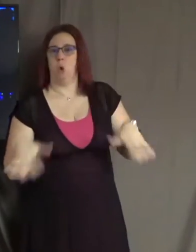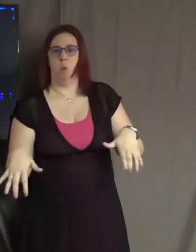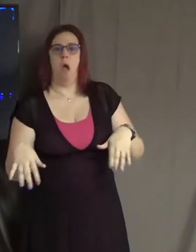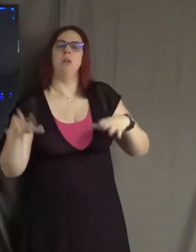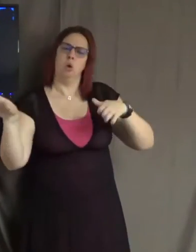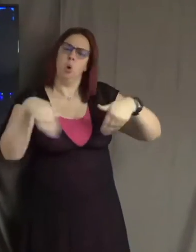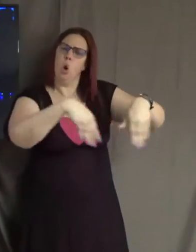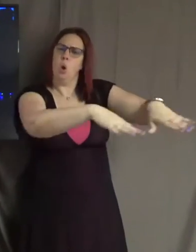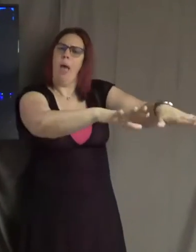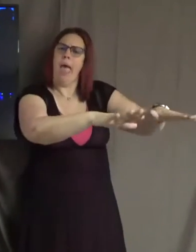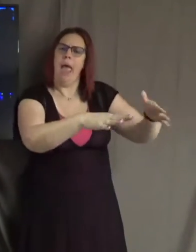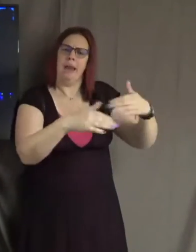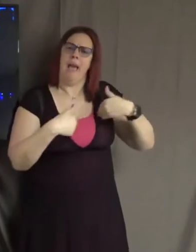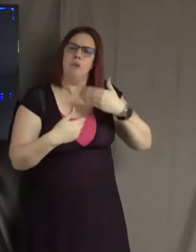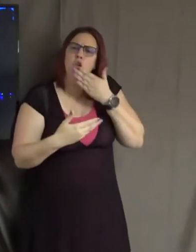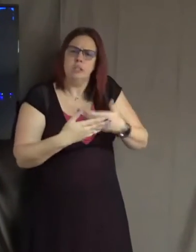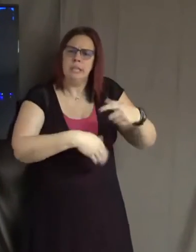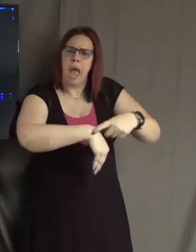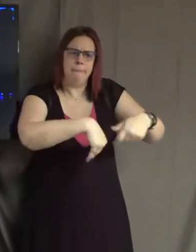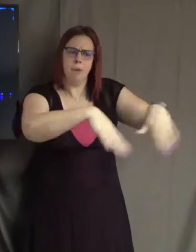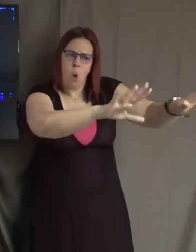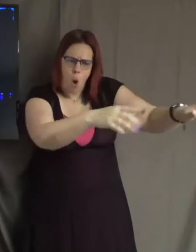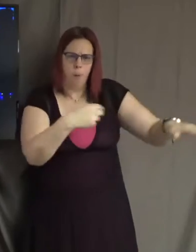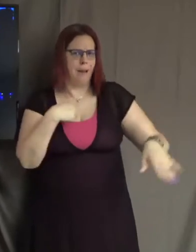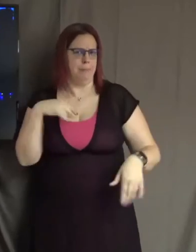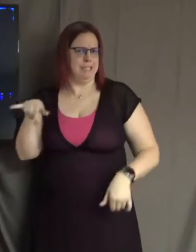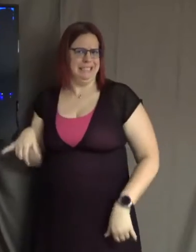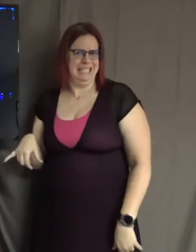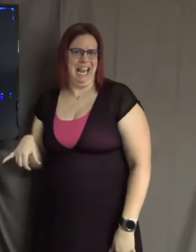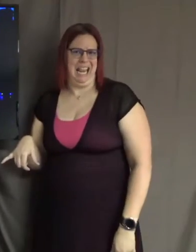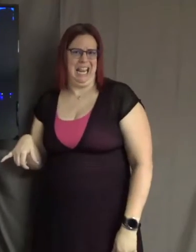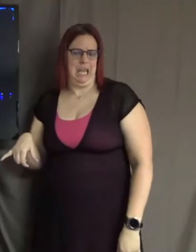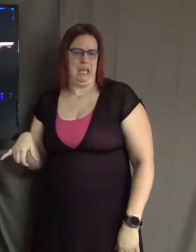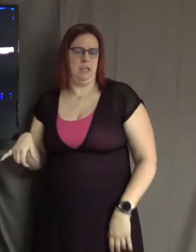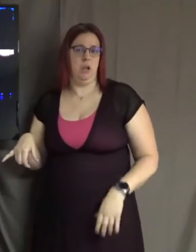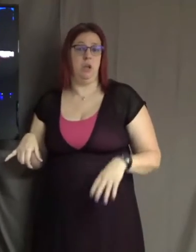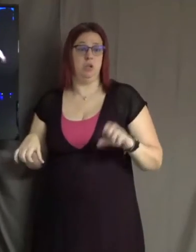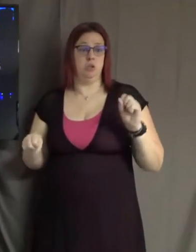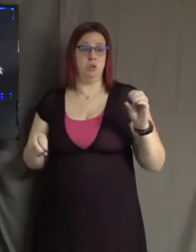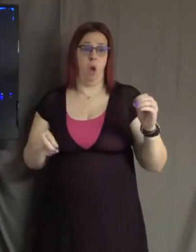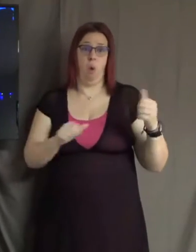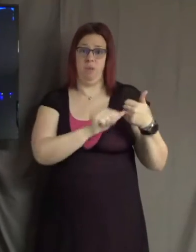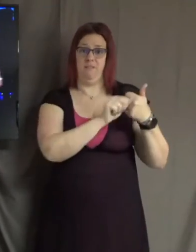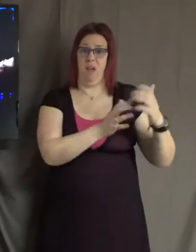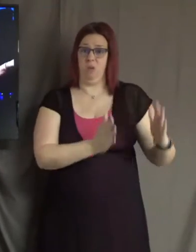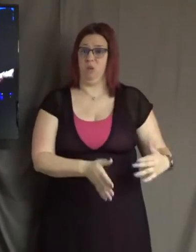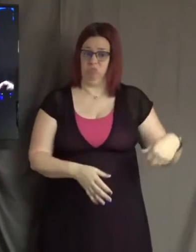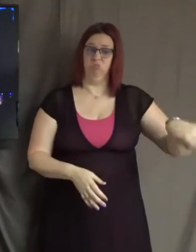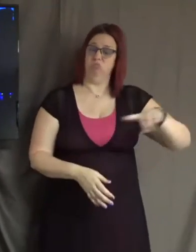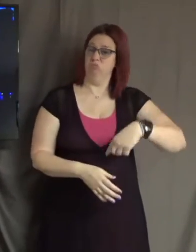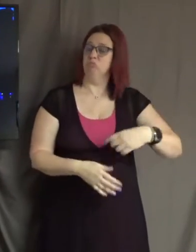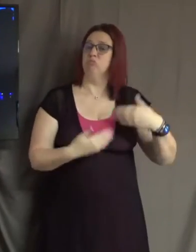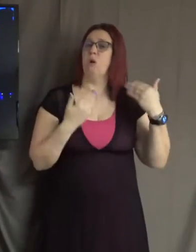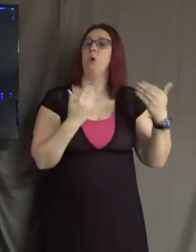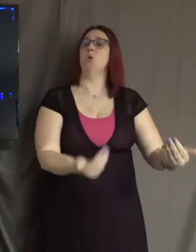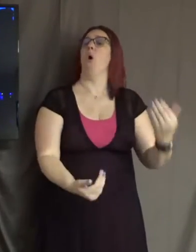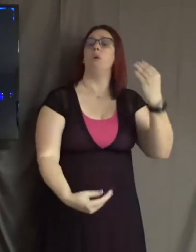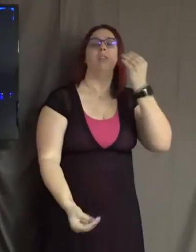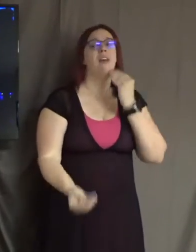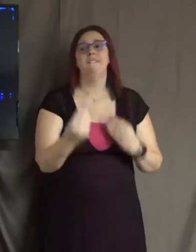You go. Have a good time. I'm going to stay right here. And so the disciples go off to the feast and they're at this big feast. And it says in the gospel,